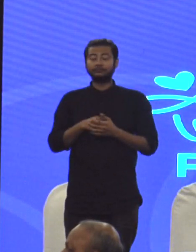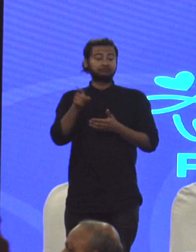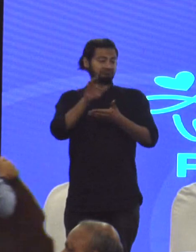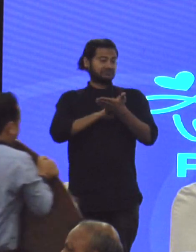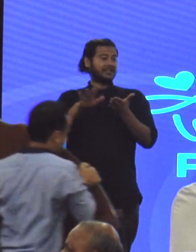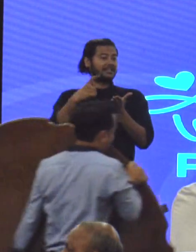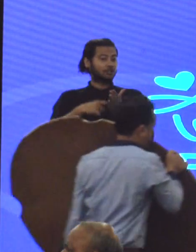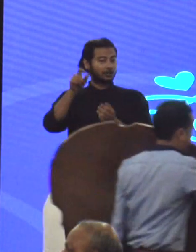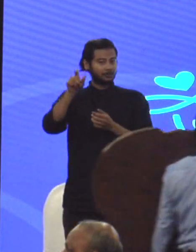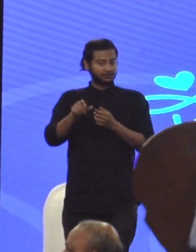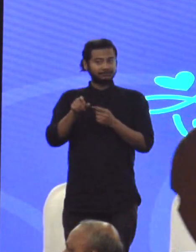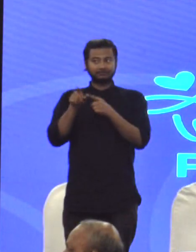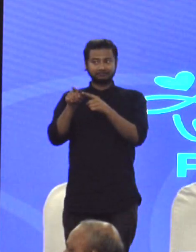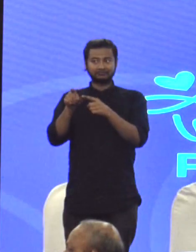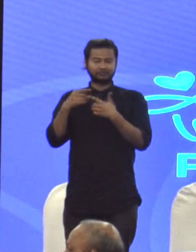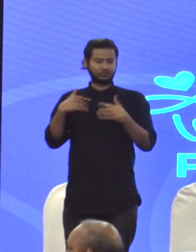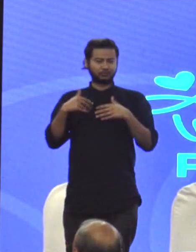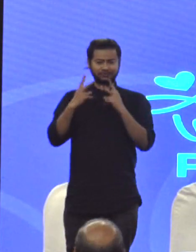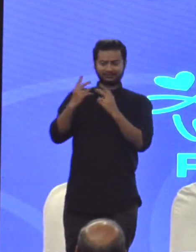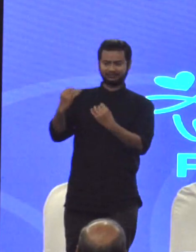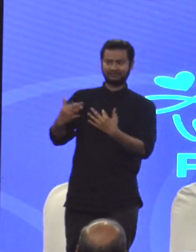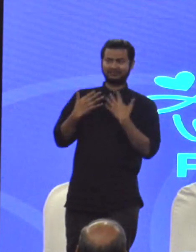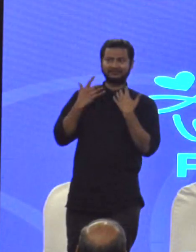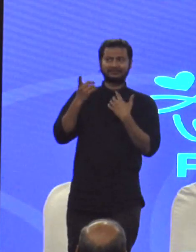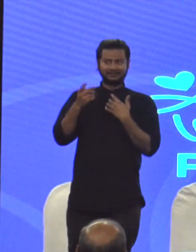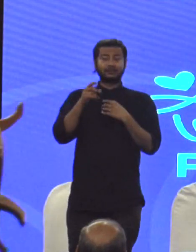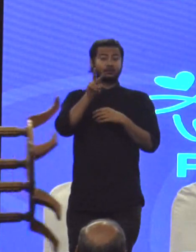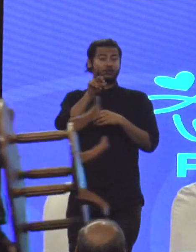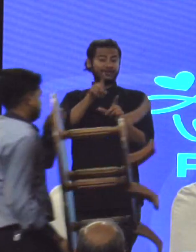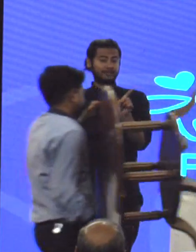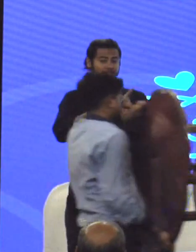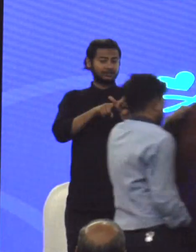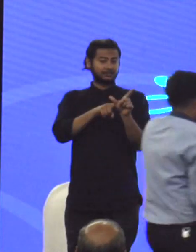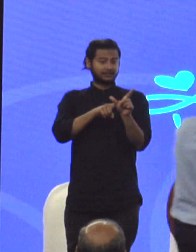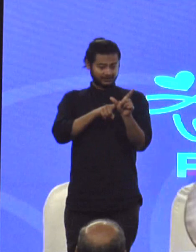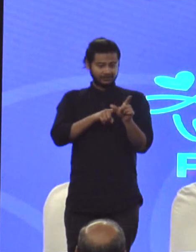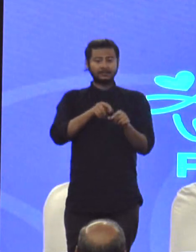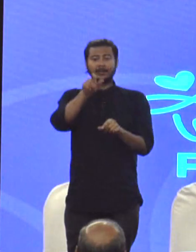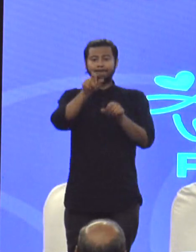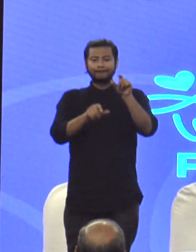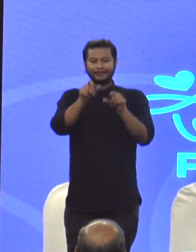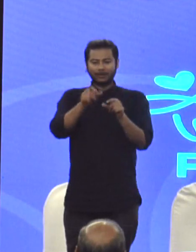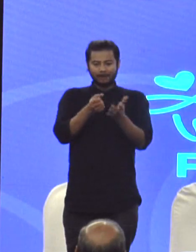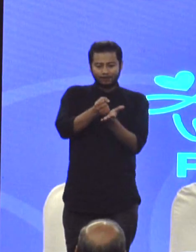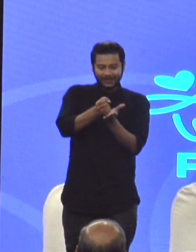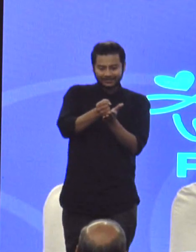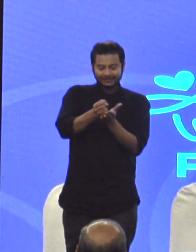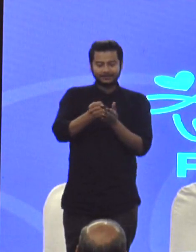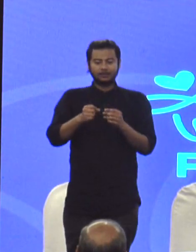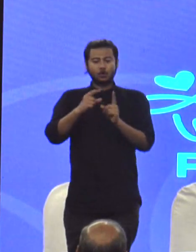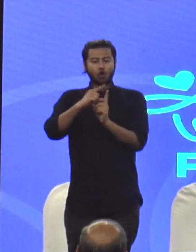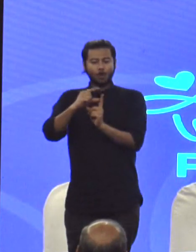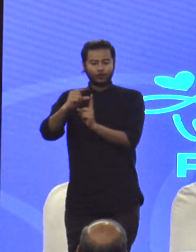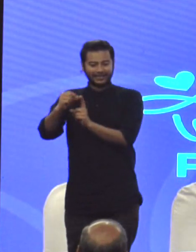practitioner and leader with over 20 years of transitional experience in people practices, operational experience, and